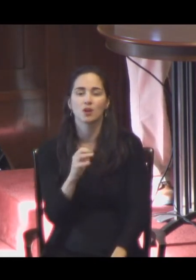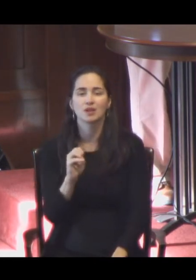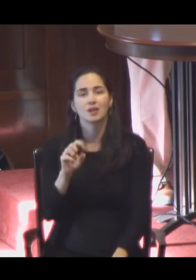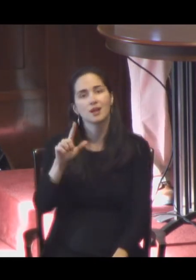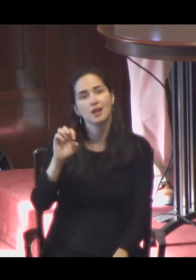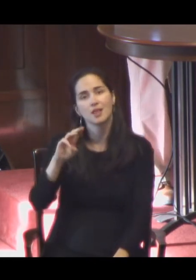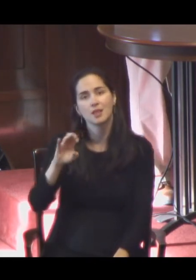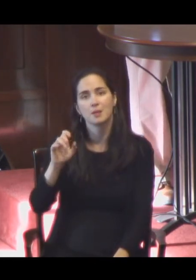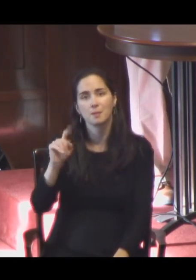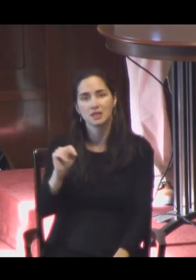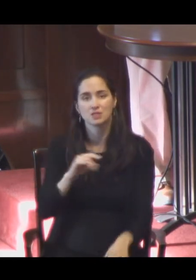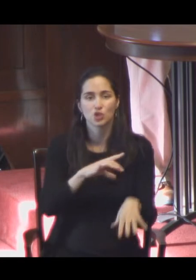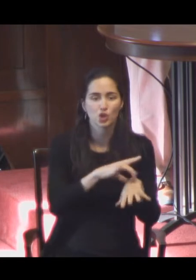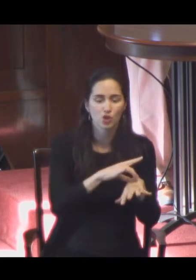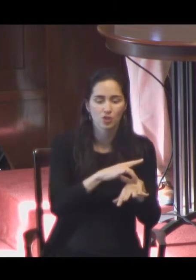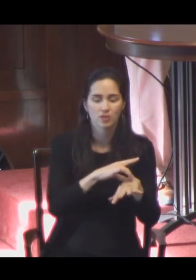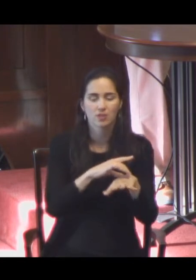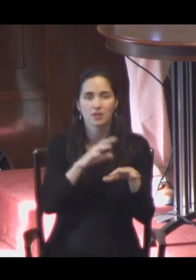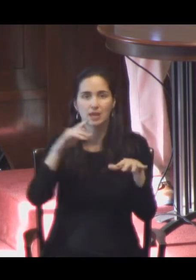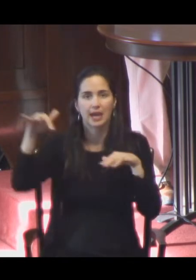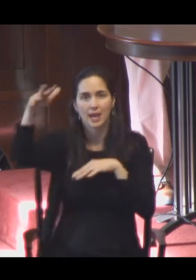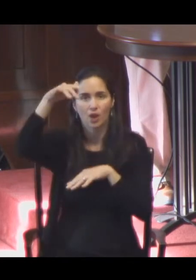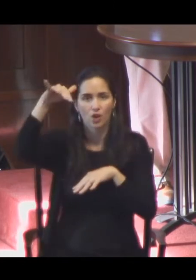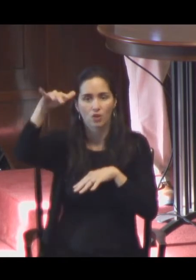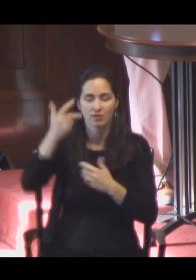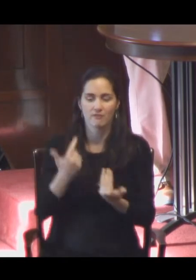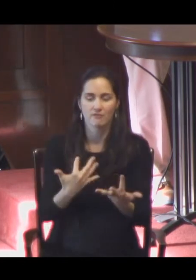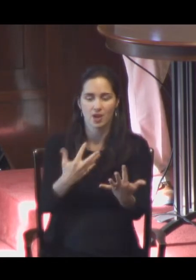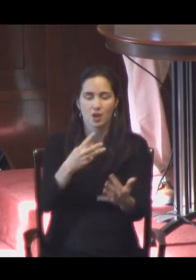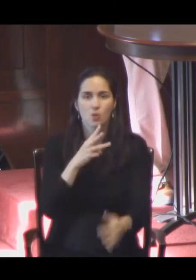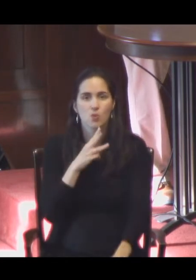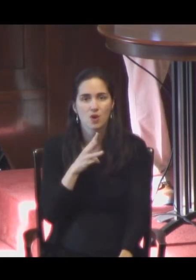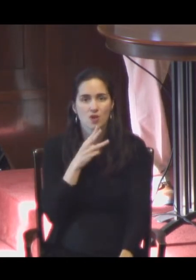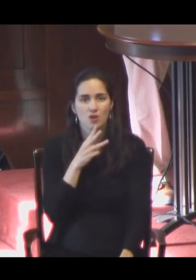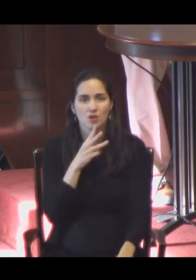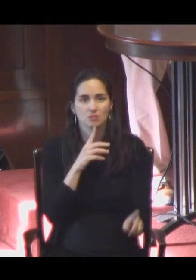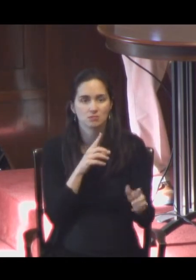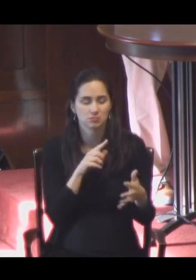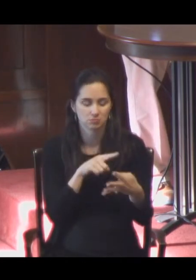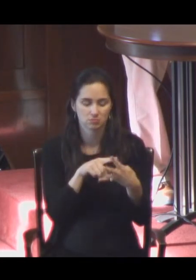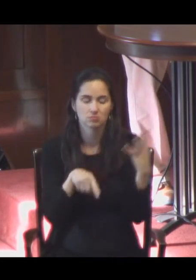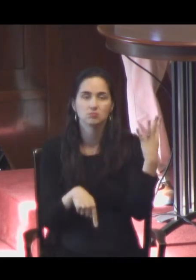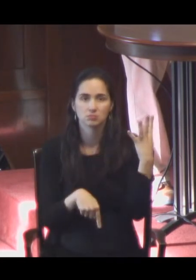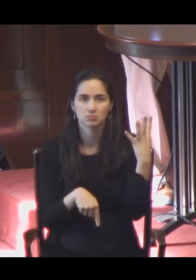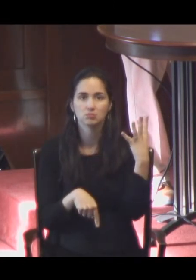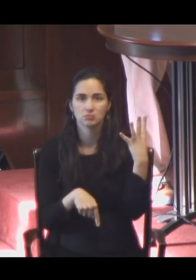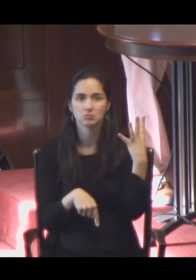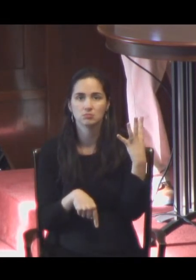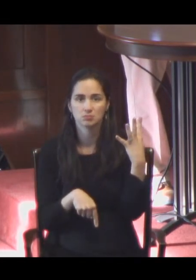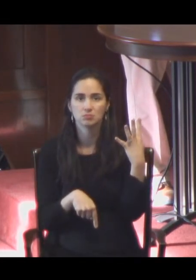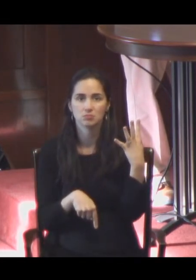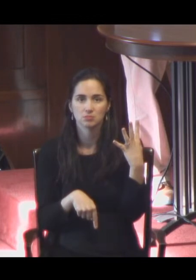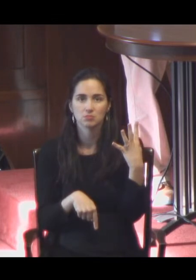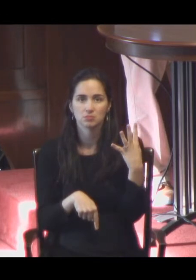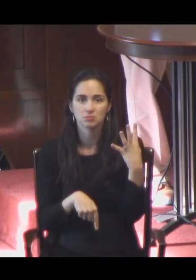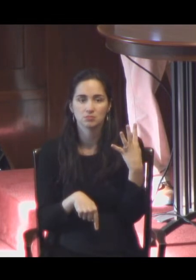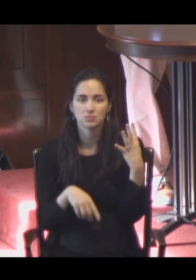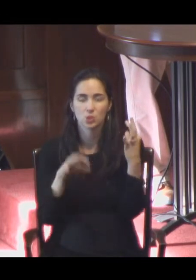earth, air, fire, and water. But Little Gidding, the last part of the poem, is really an embodiment of that element of fire, of the divine fire, the fire of